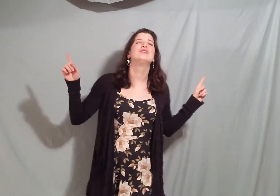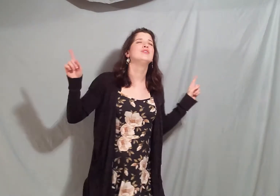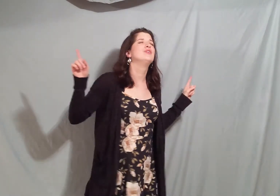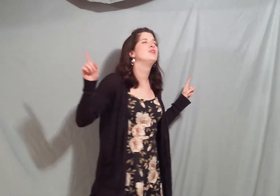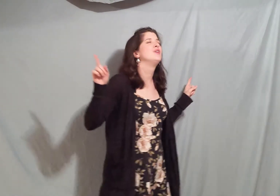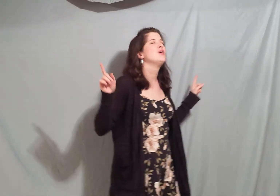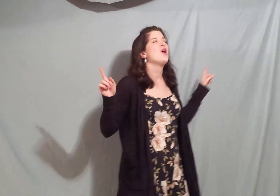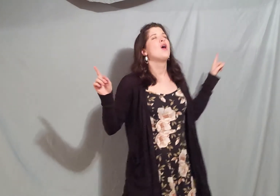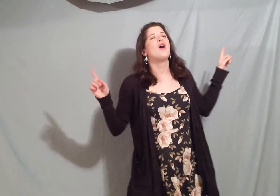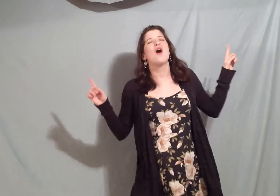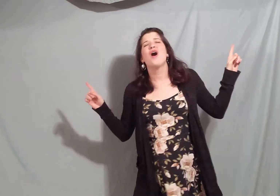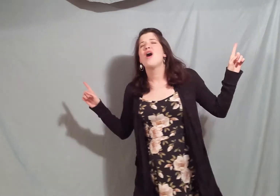Oh,